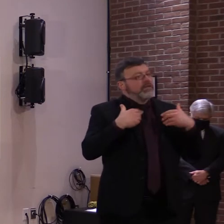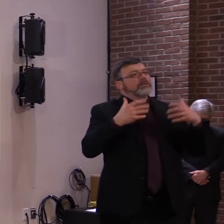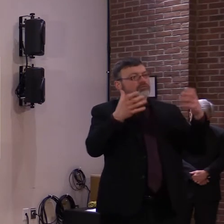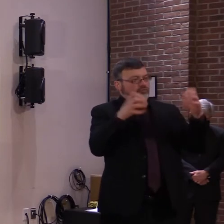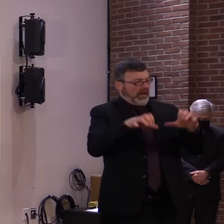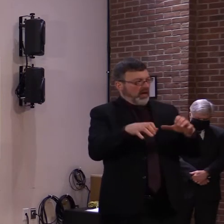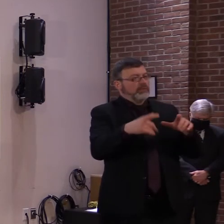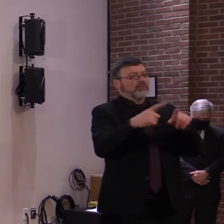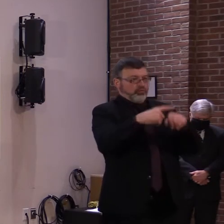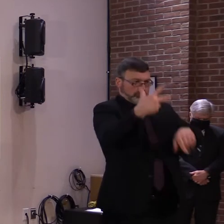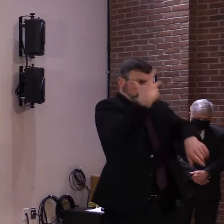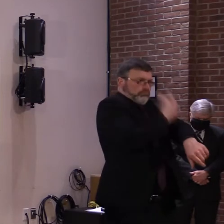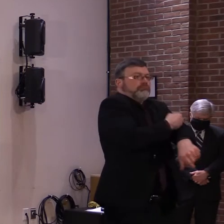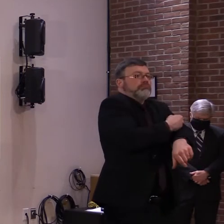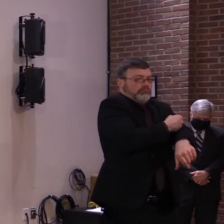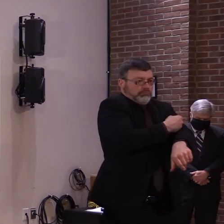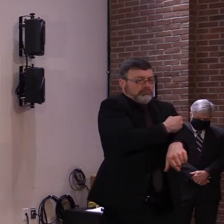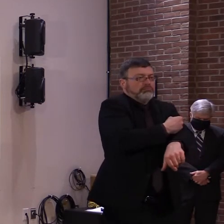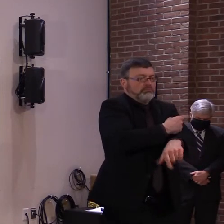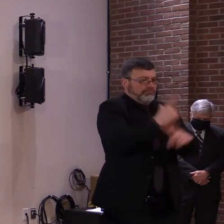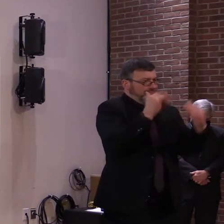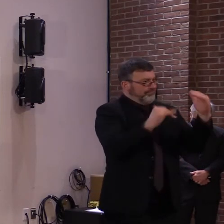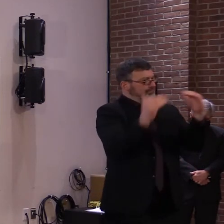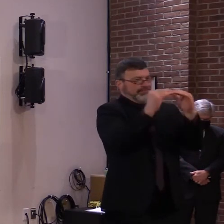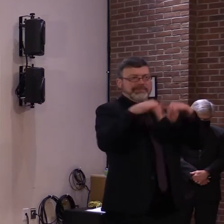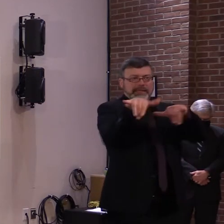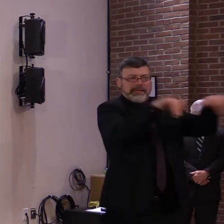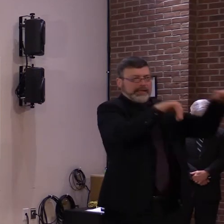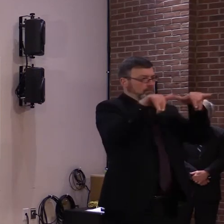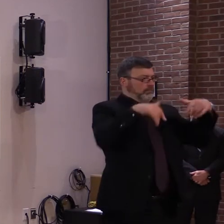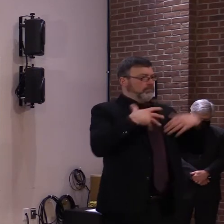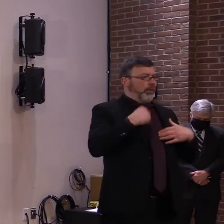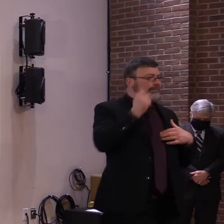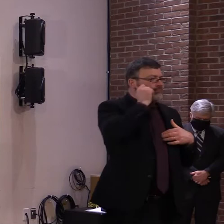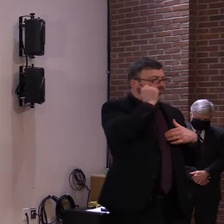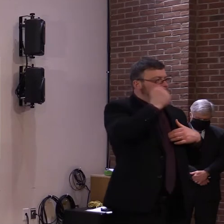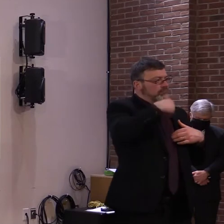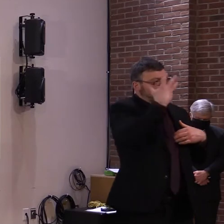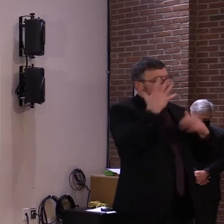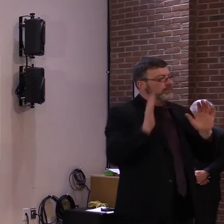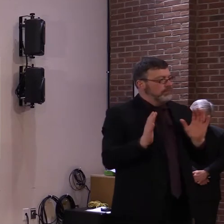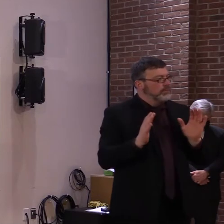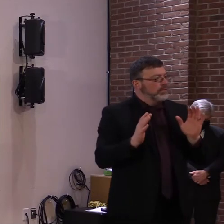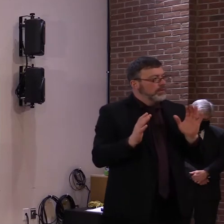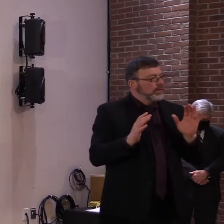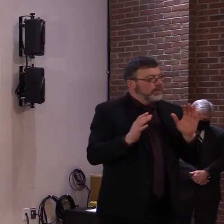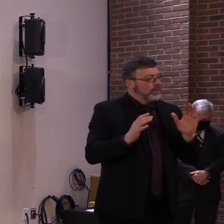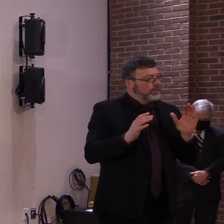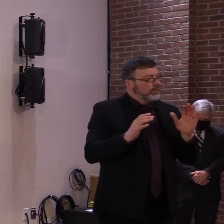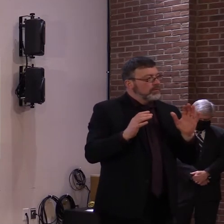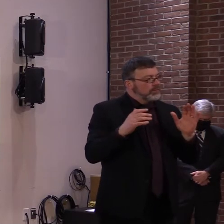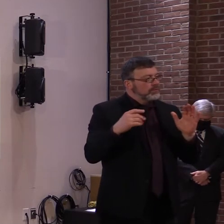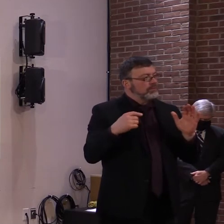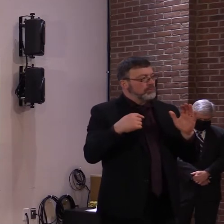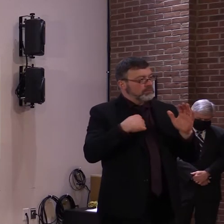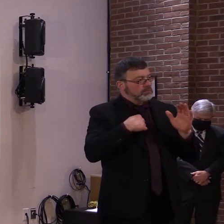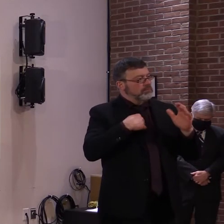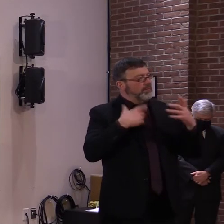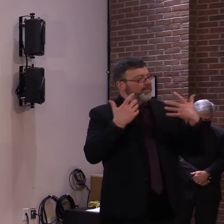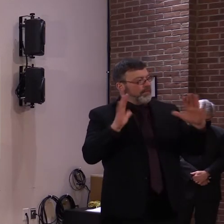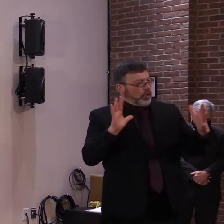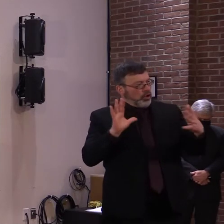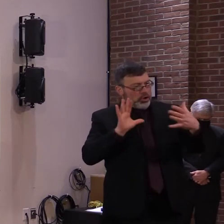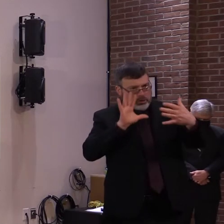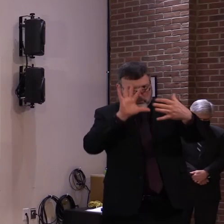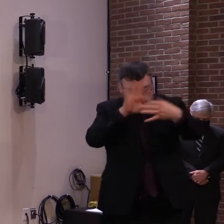with community leaders, we have listened to them, and we are committed to continuing to right past wrongs. We will